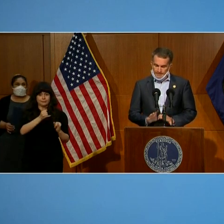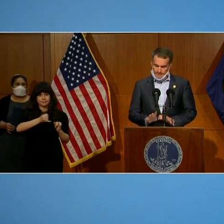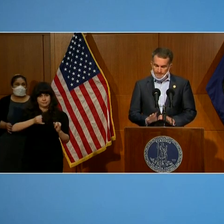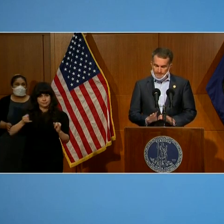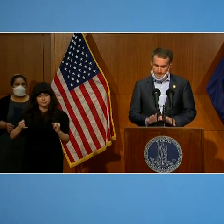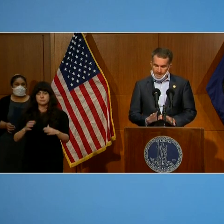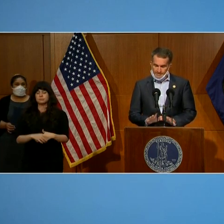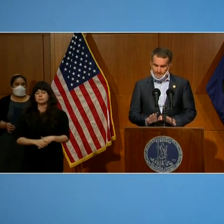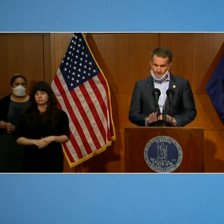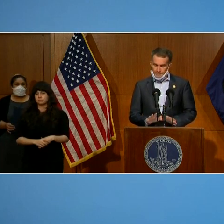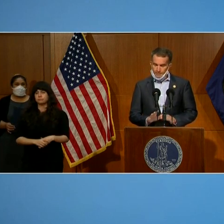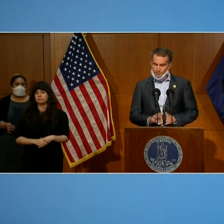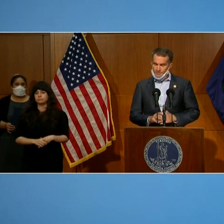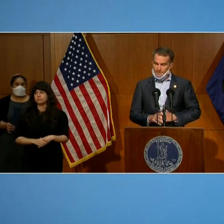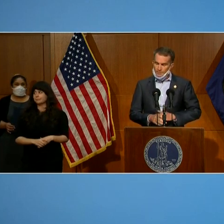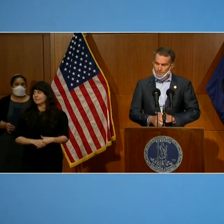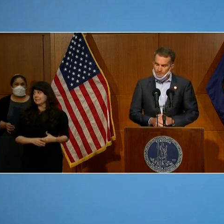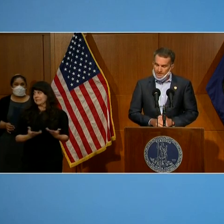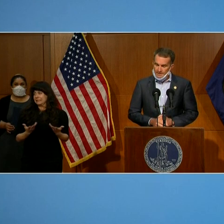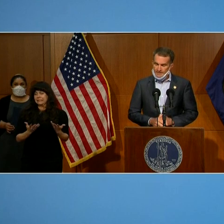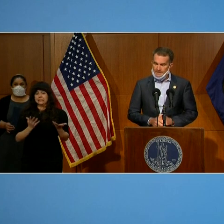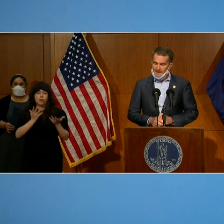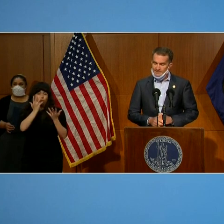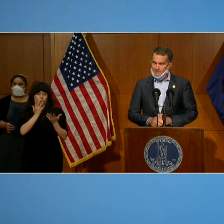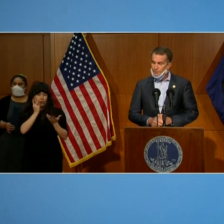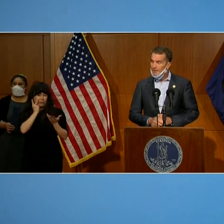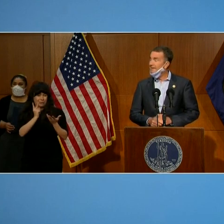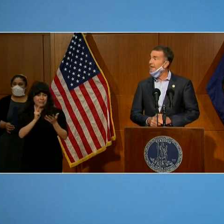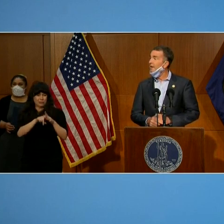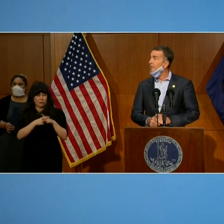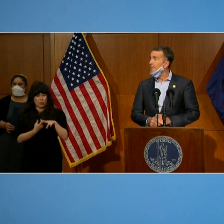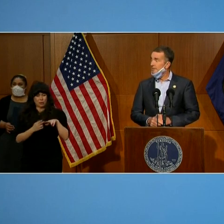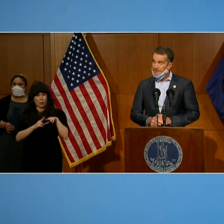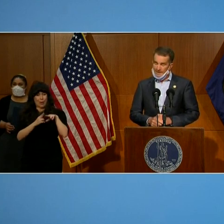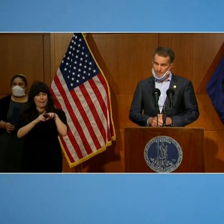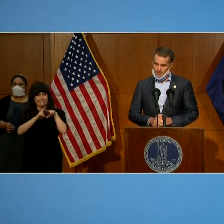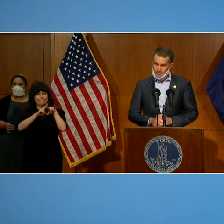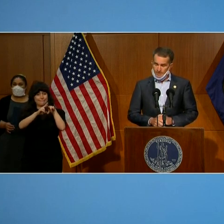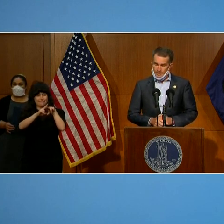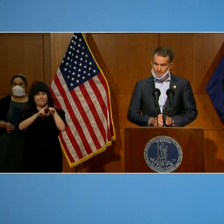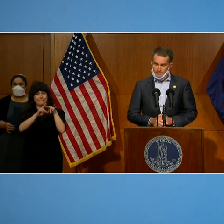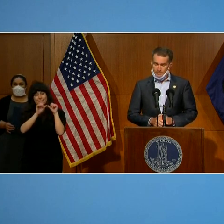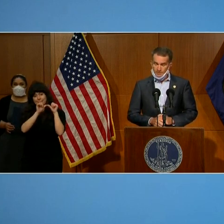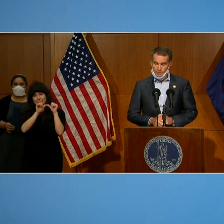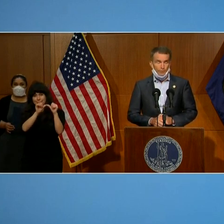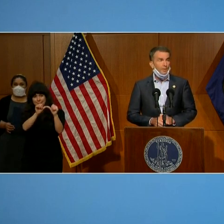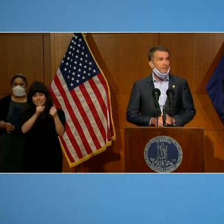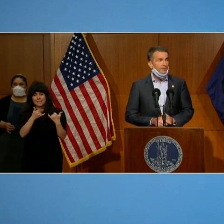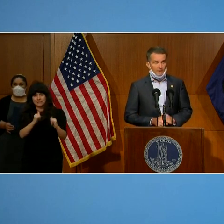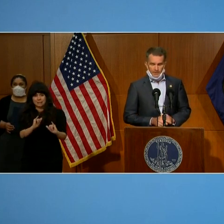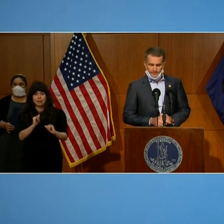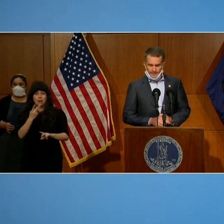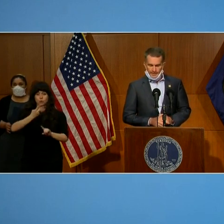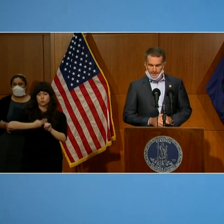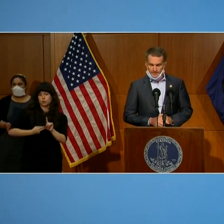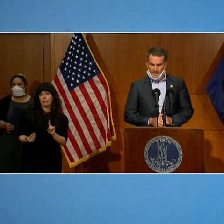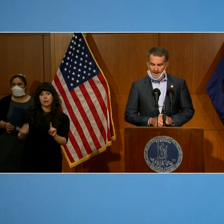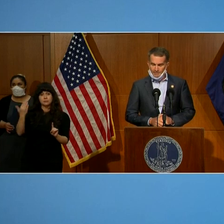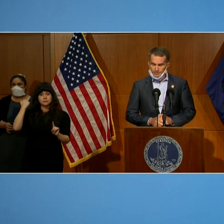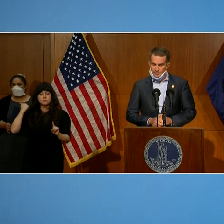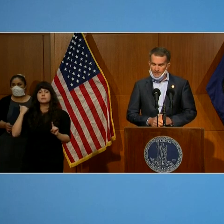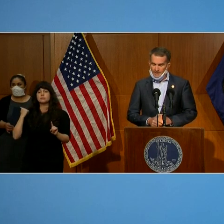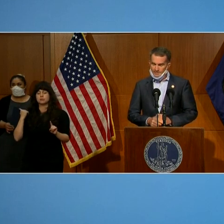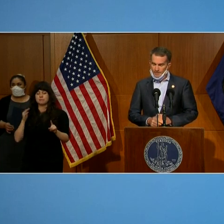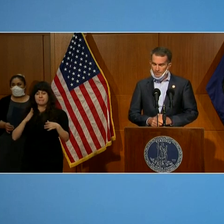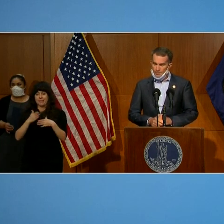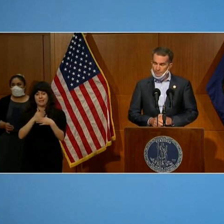The case there, unfortunately, we're seeing cases trending up in that particular area of Virginia. Two months ago, the